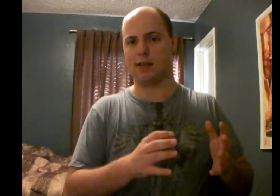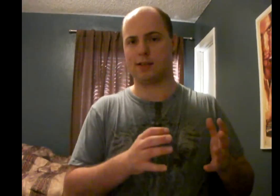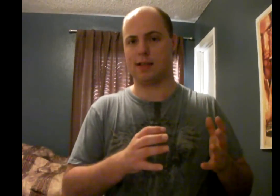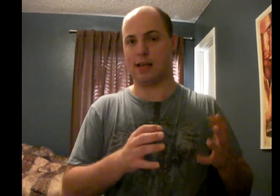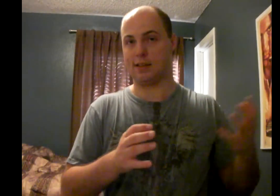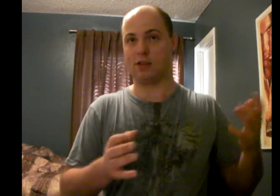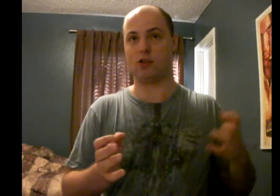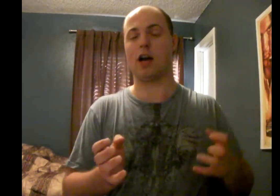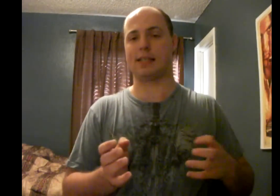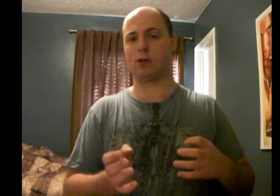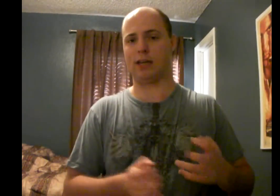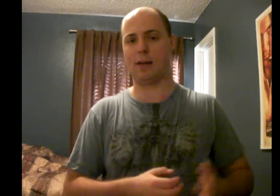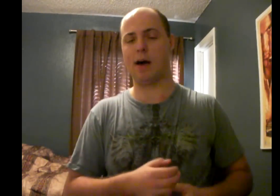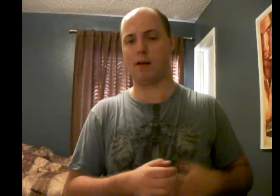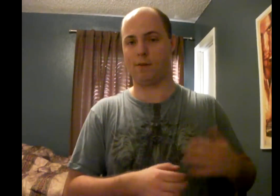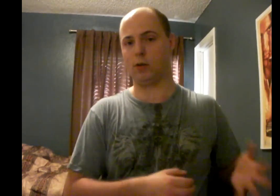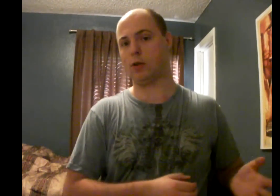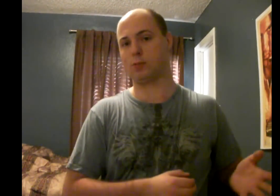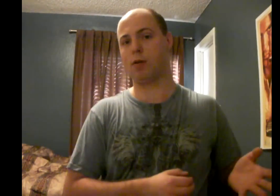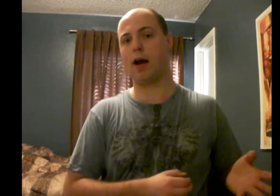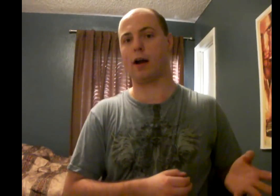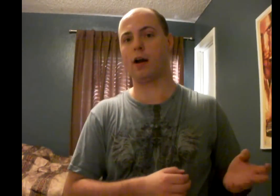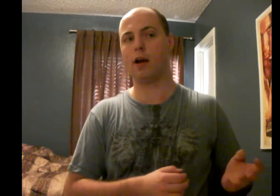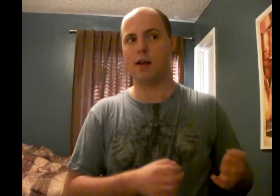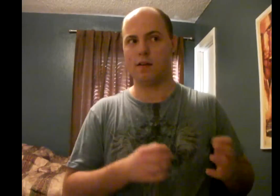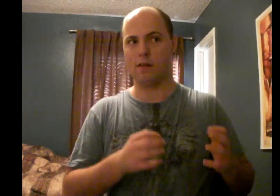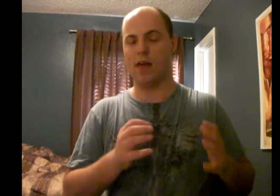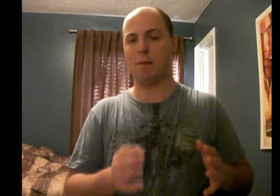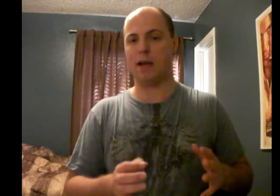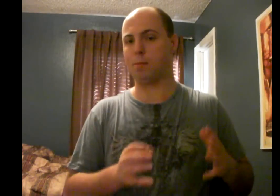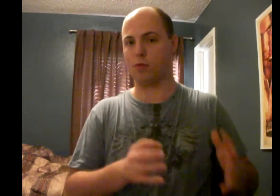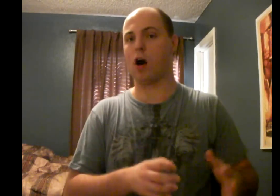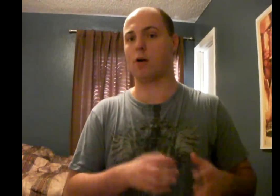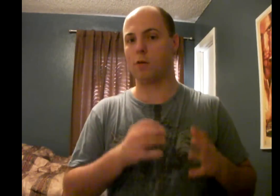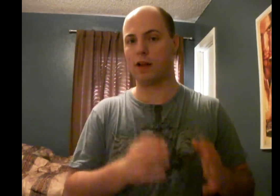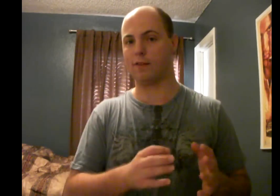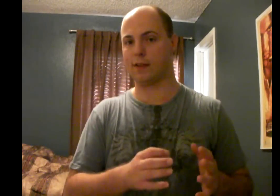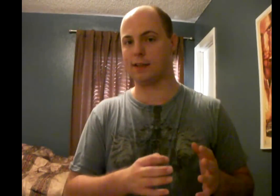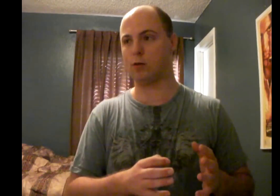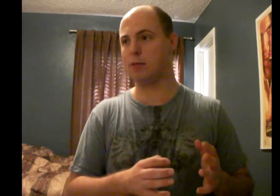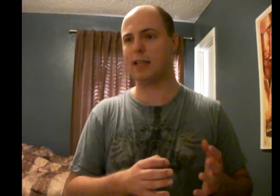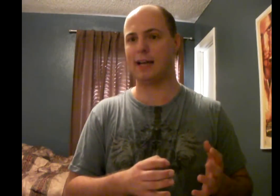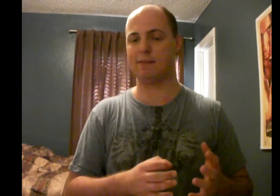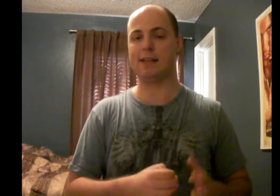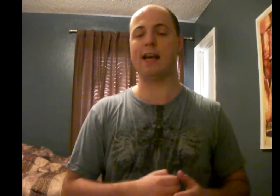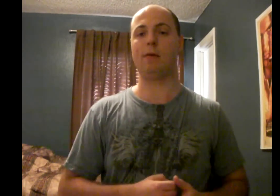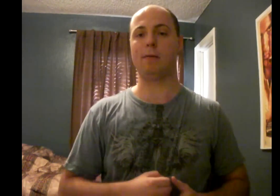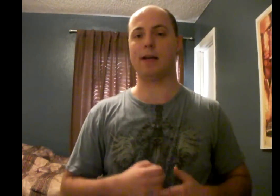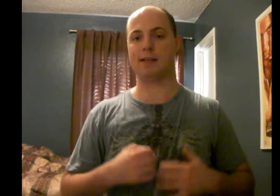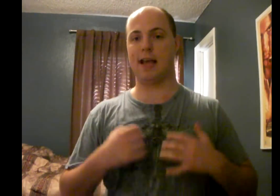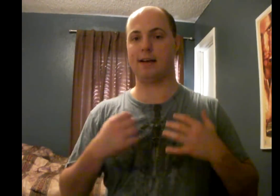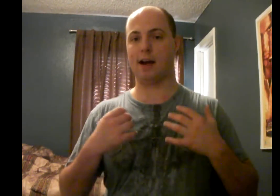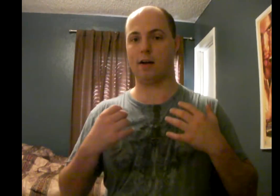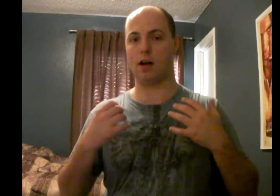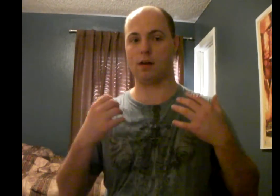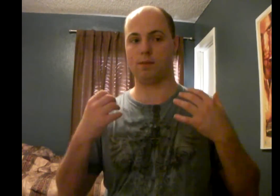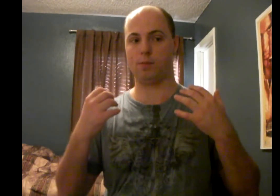Jaws. And since Jaws had only come out a few years prior, that made Piranha relevant. It would be like if today we made a satire on